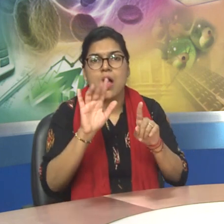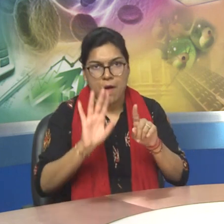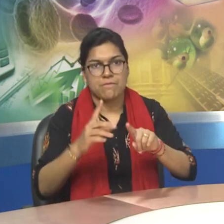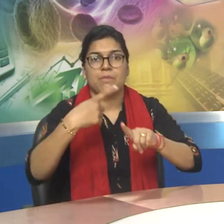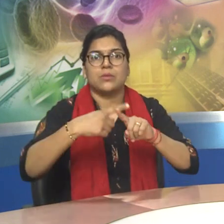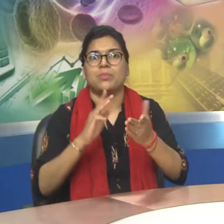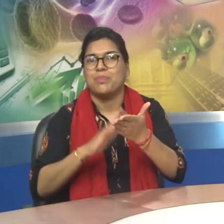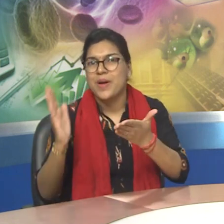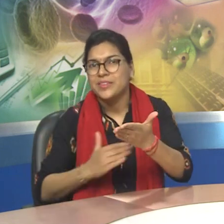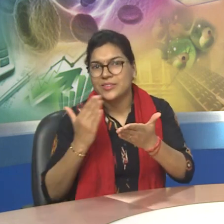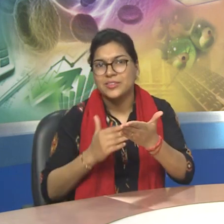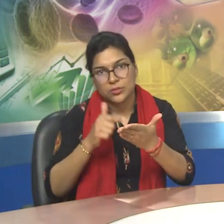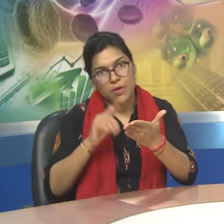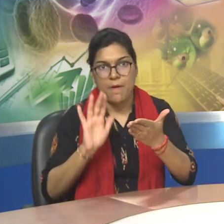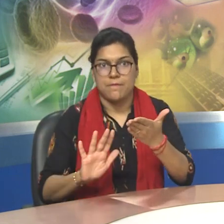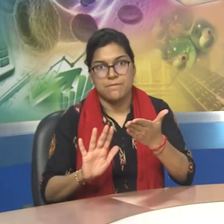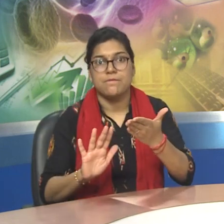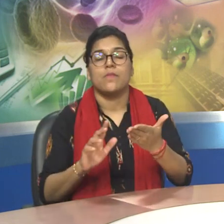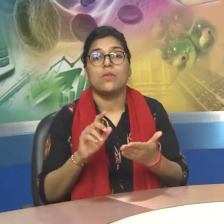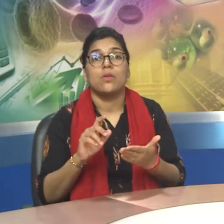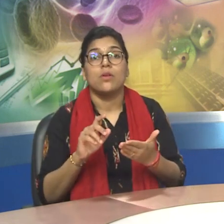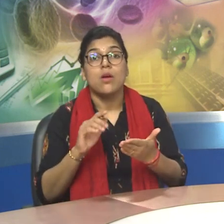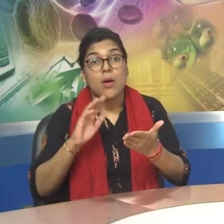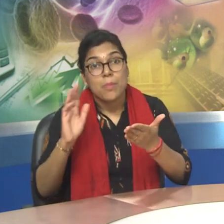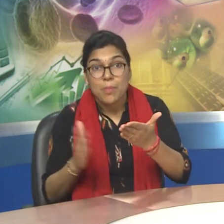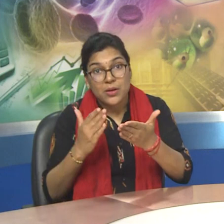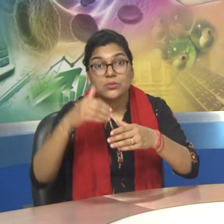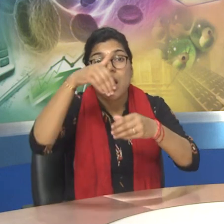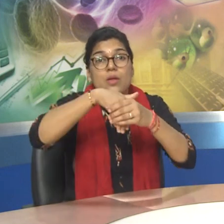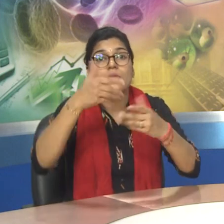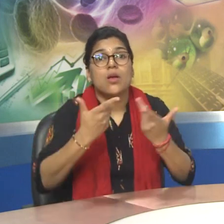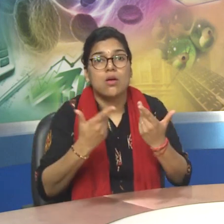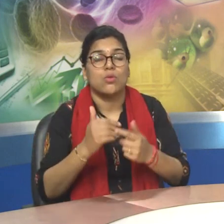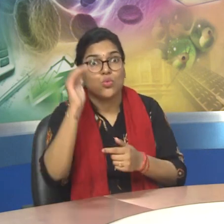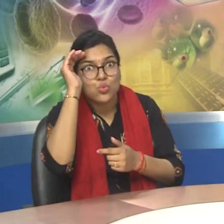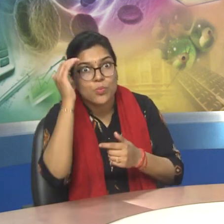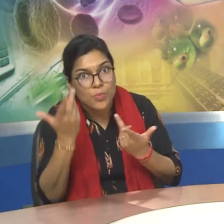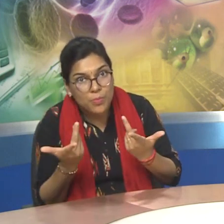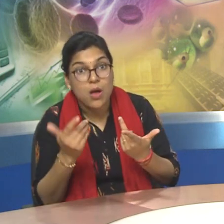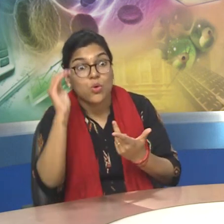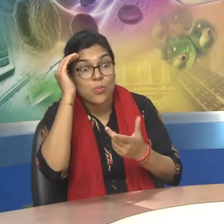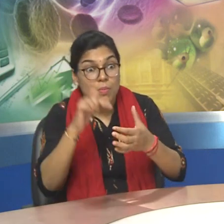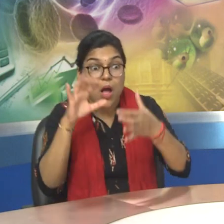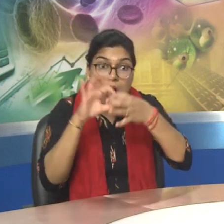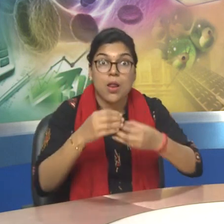Trade Publications can be defined as publications containing current news,